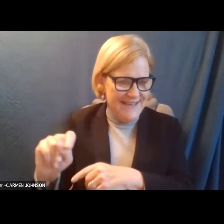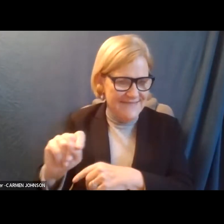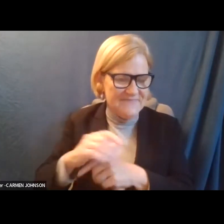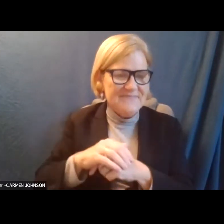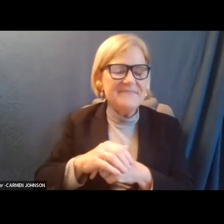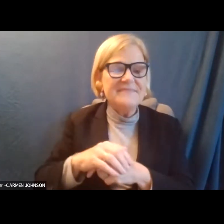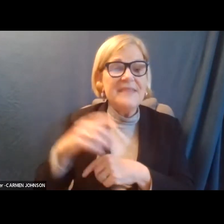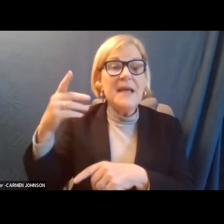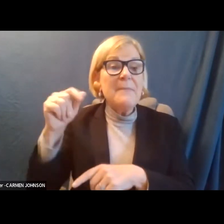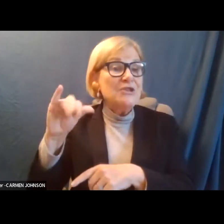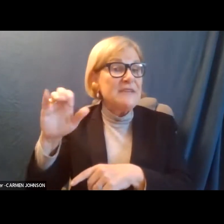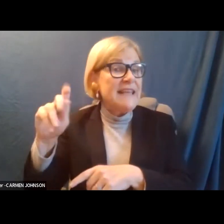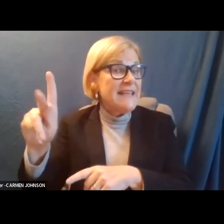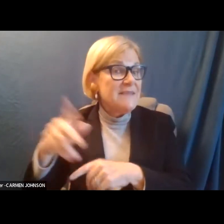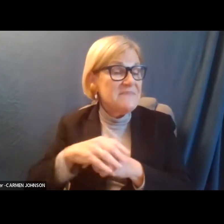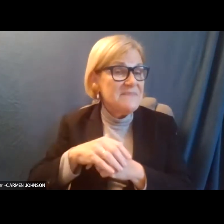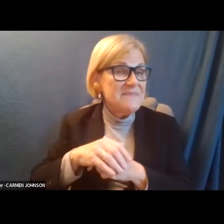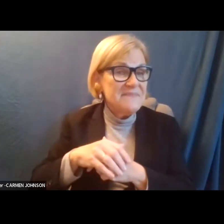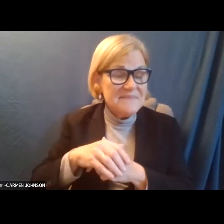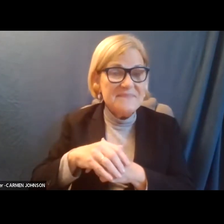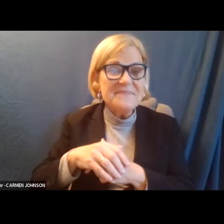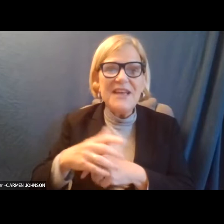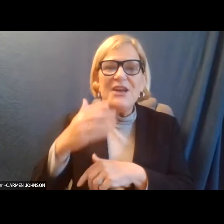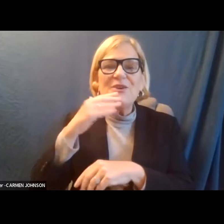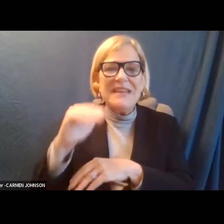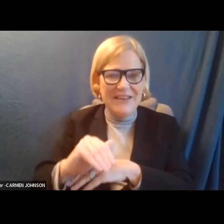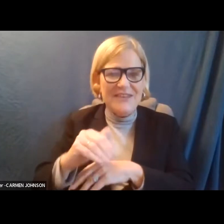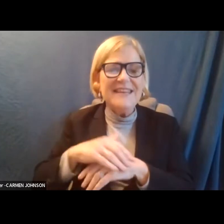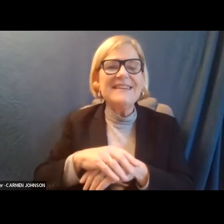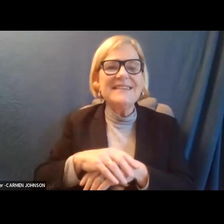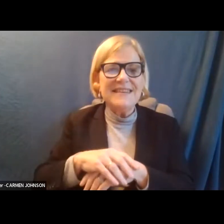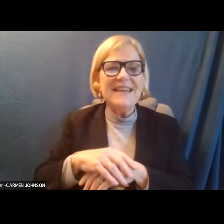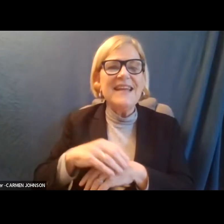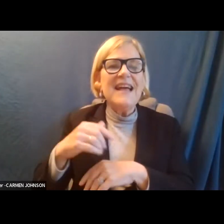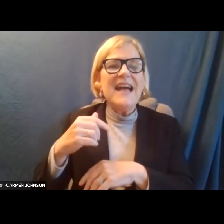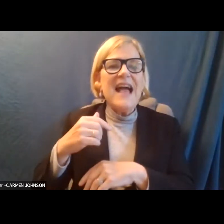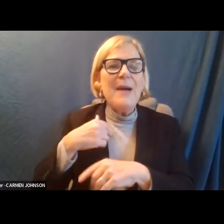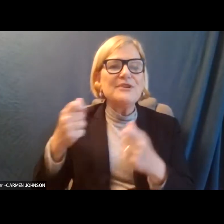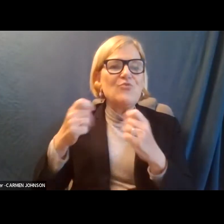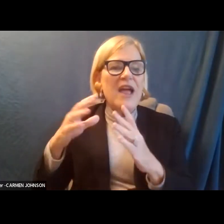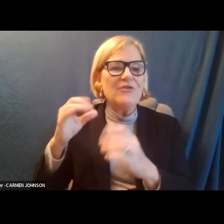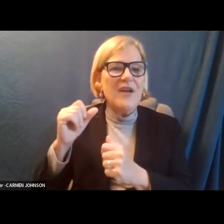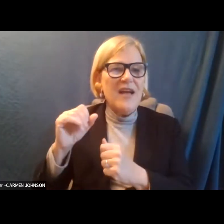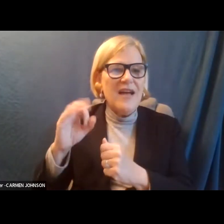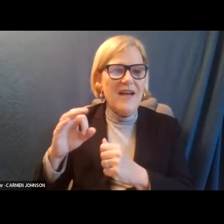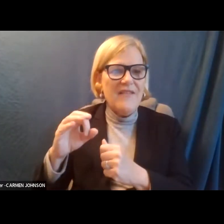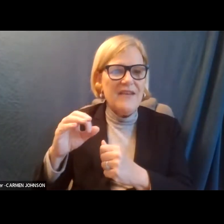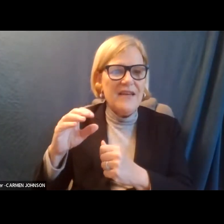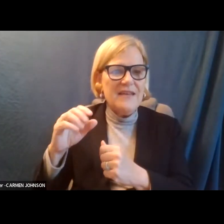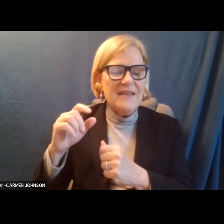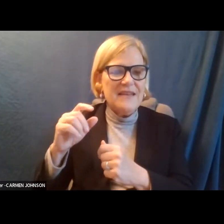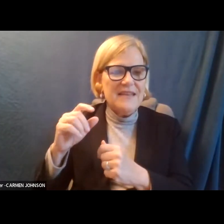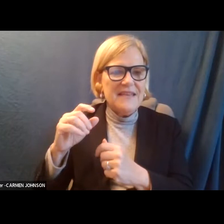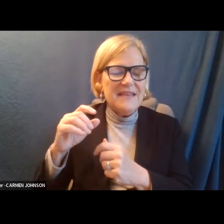Mr. Patronick. Good evening, Steve Patronick. I'm the director of service development and student.